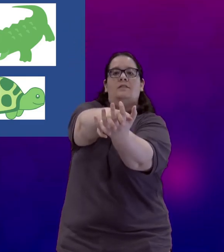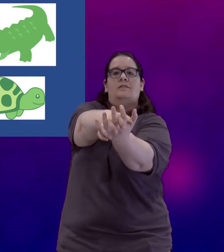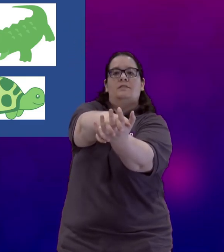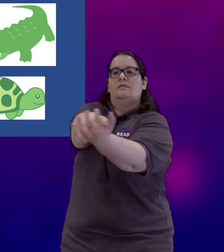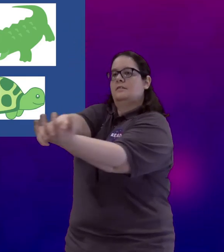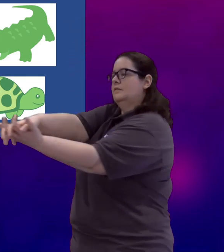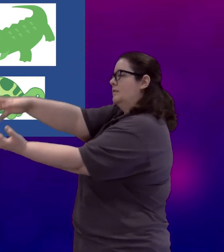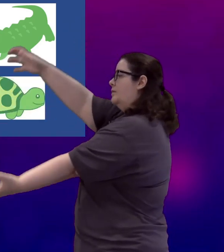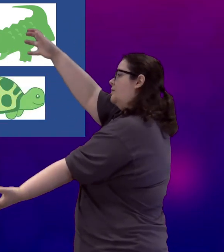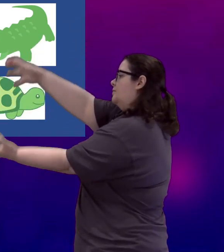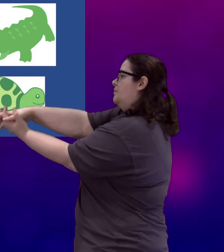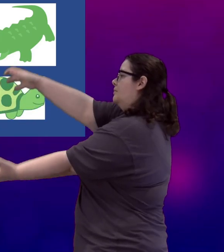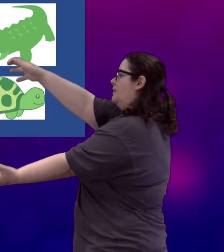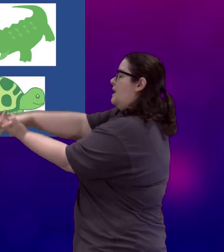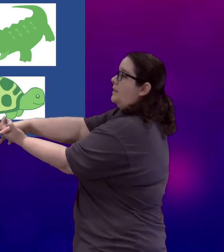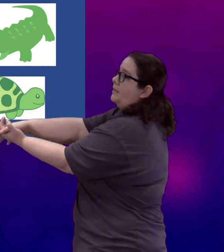or alligator.